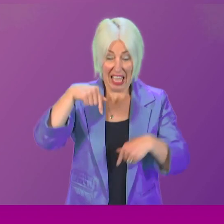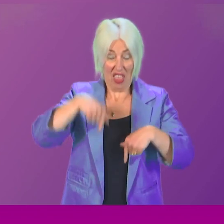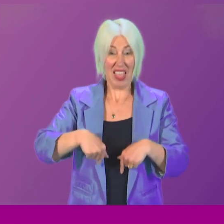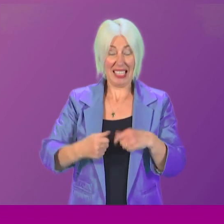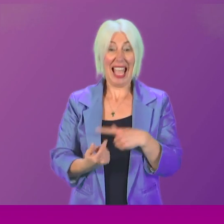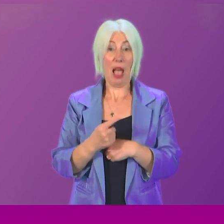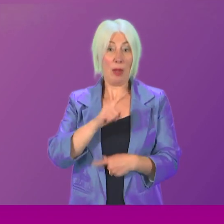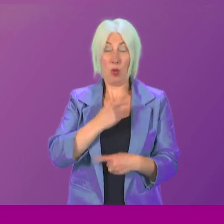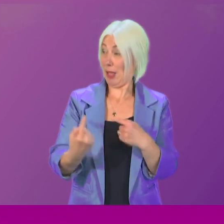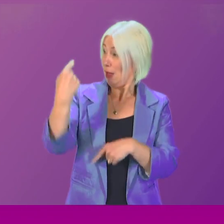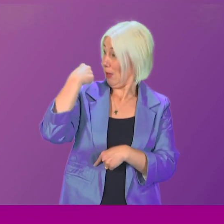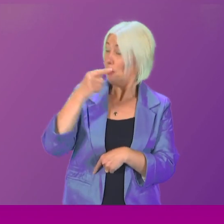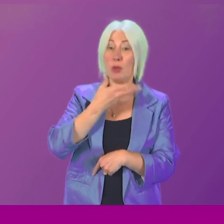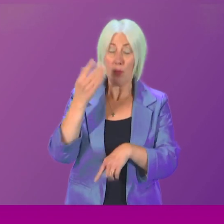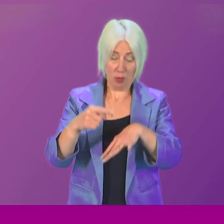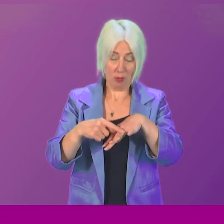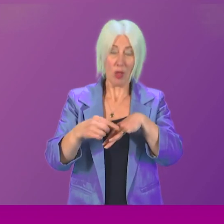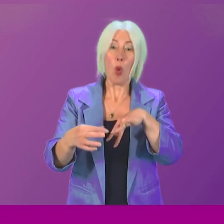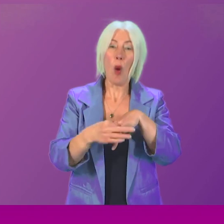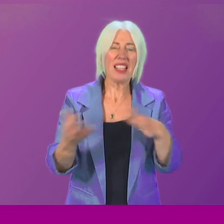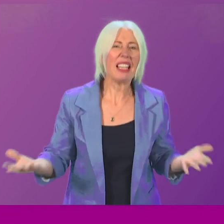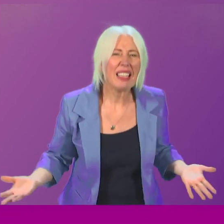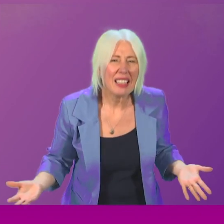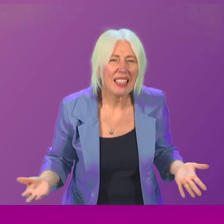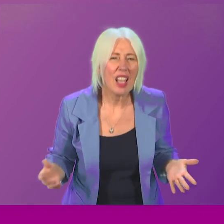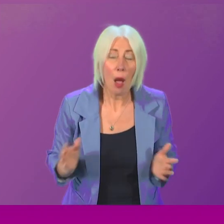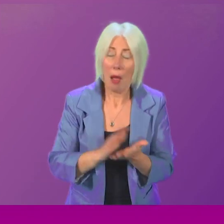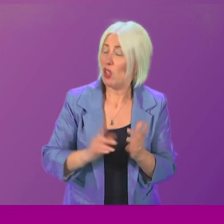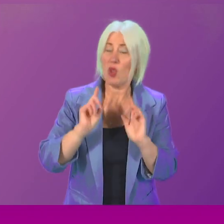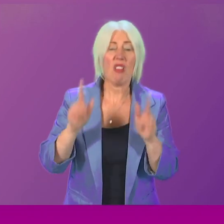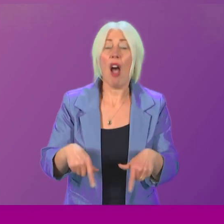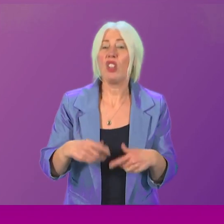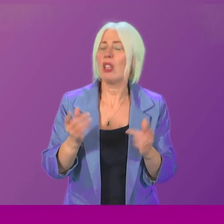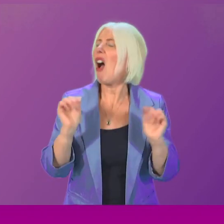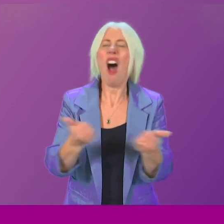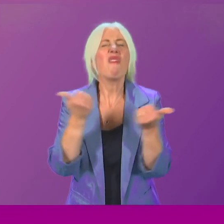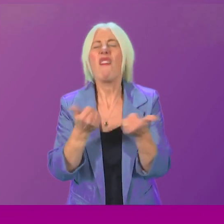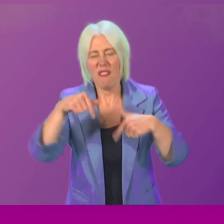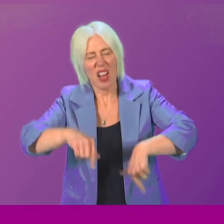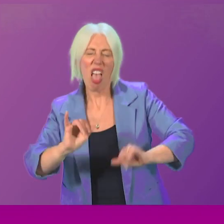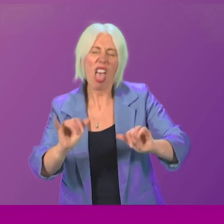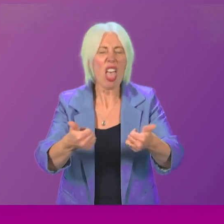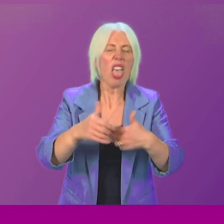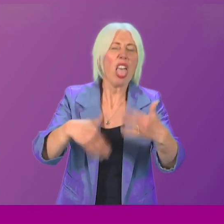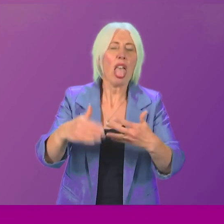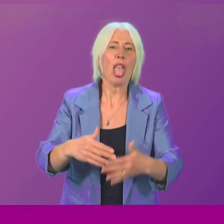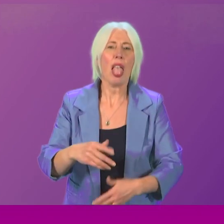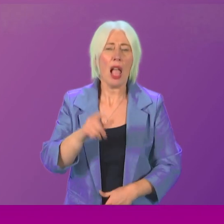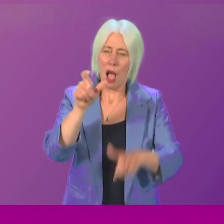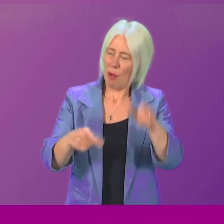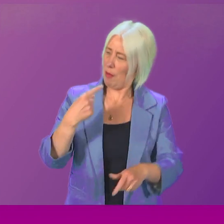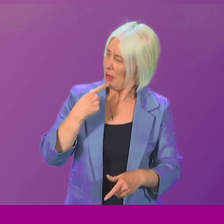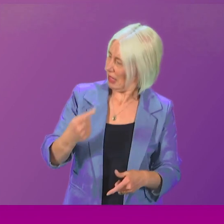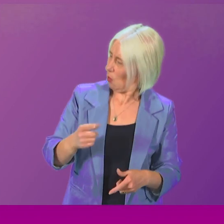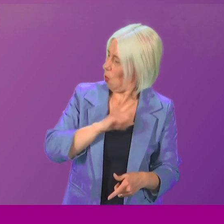a wedding ring on their finger. We cannot be complacent. And there are people today who will say, well, why are not